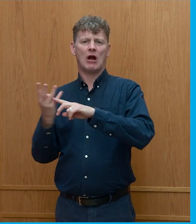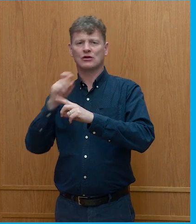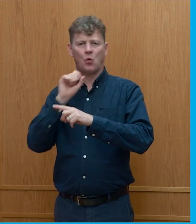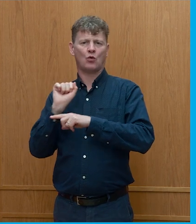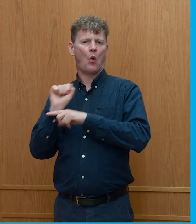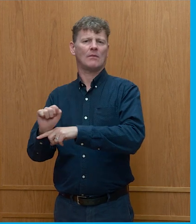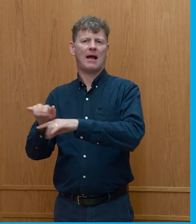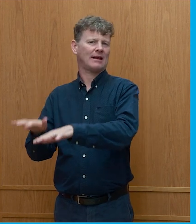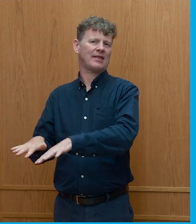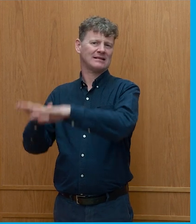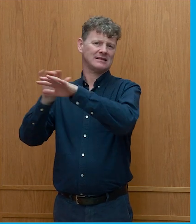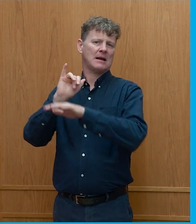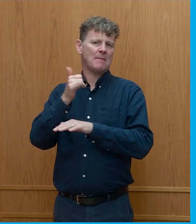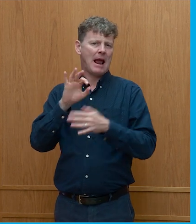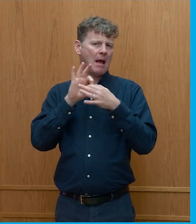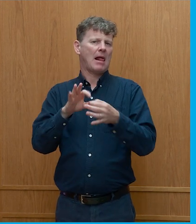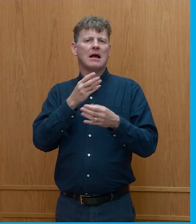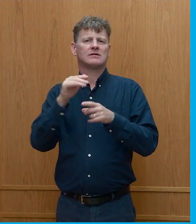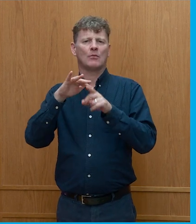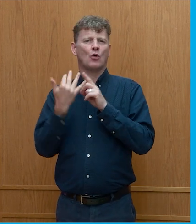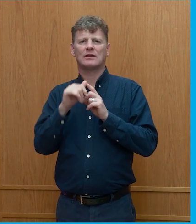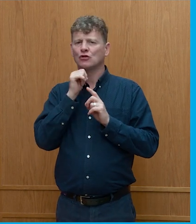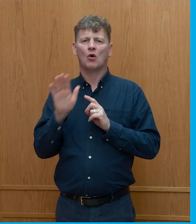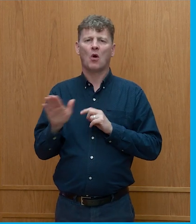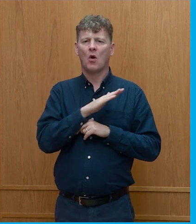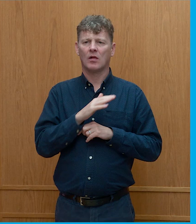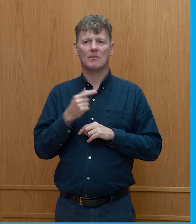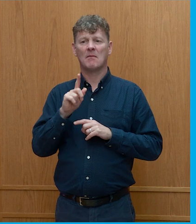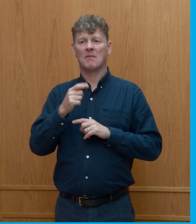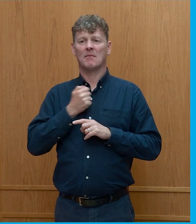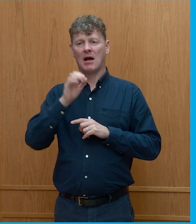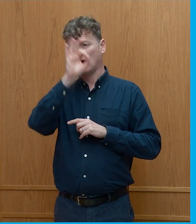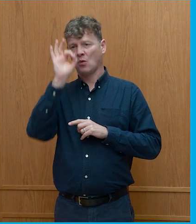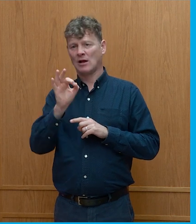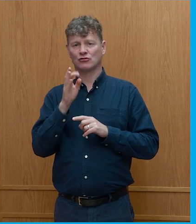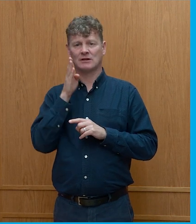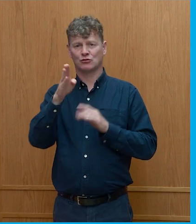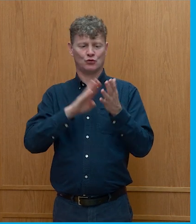that may apply in some context but not all. But my question essentially perhaps is to Mike.